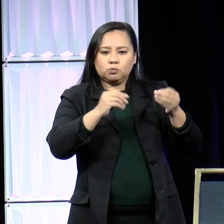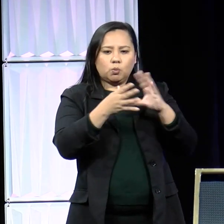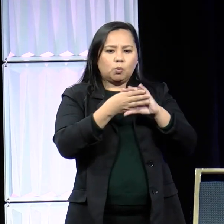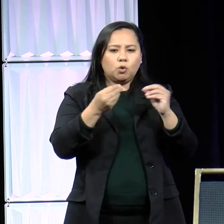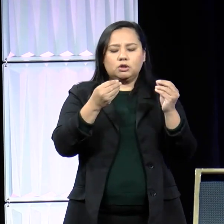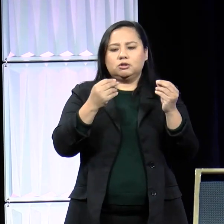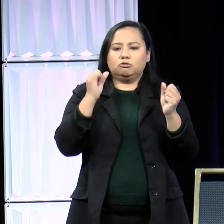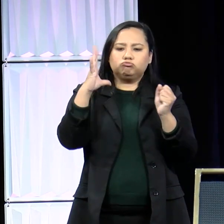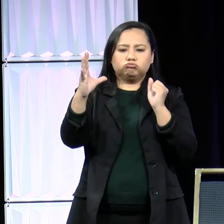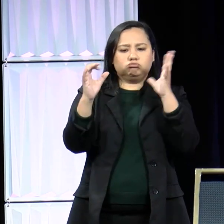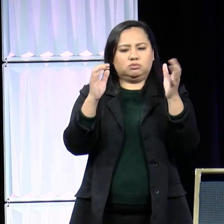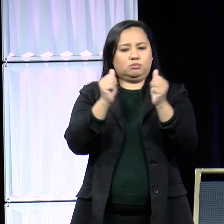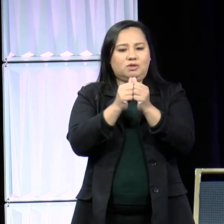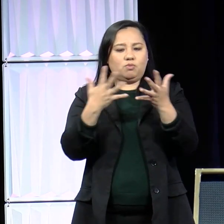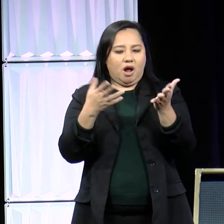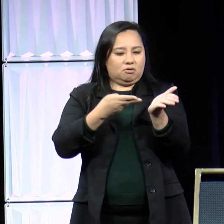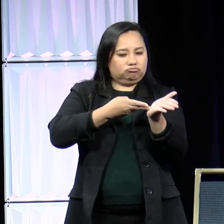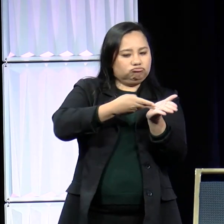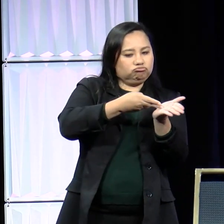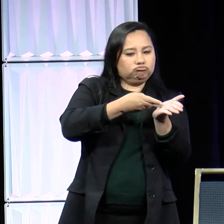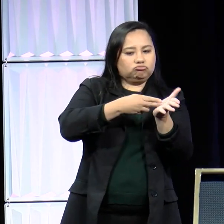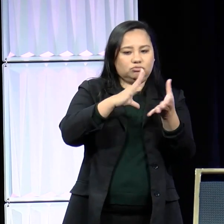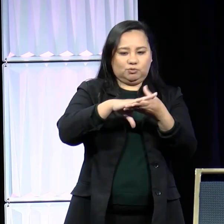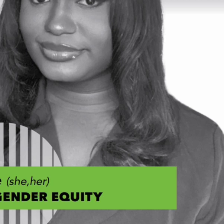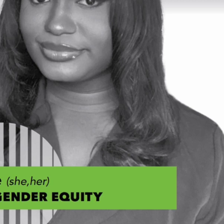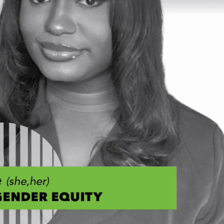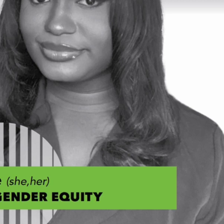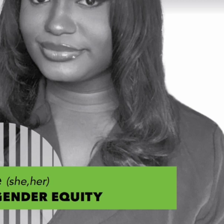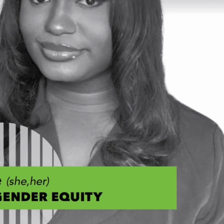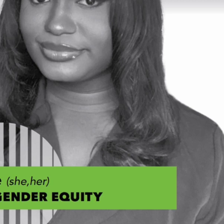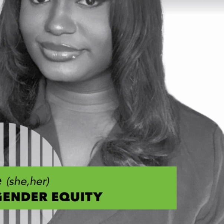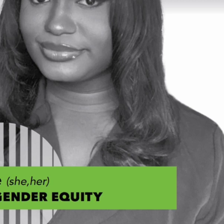stories to life. Please welcome Pony White.